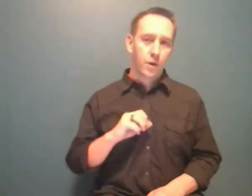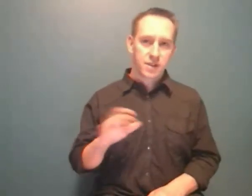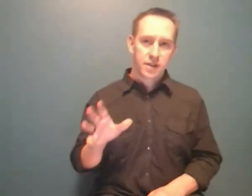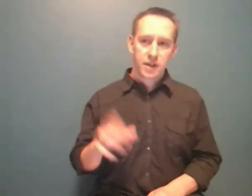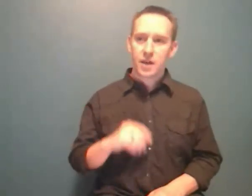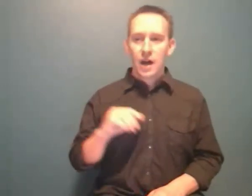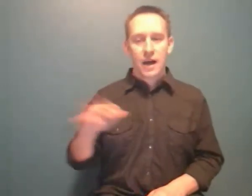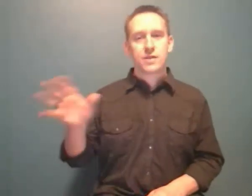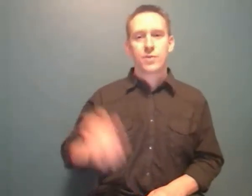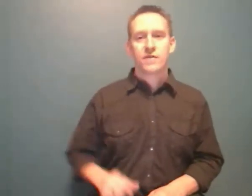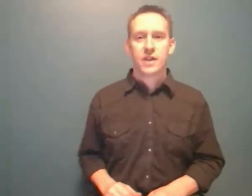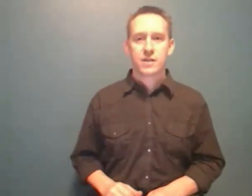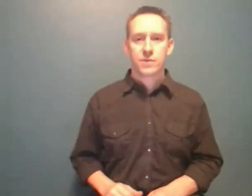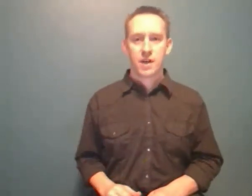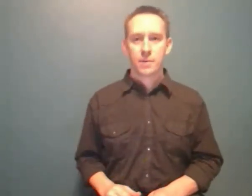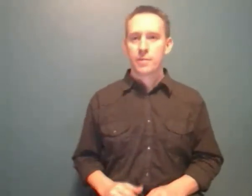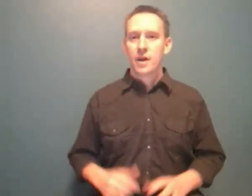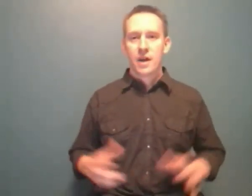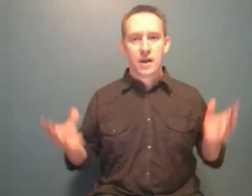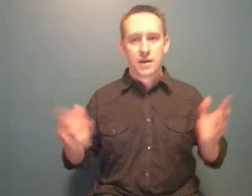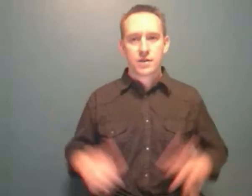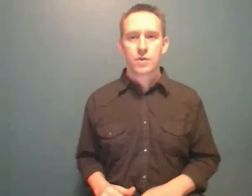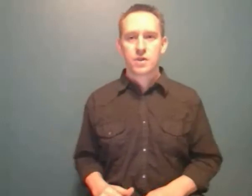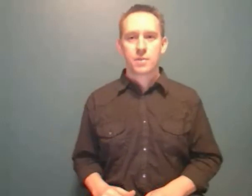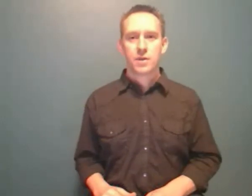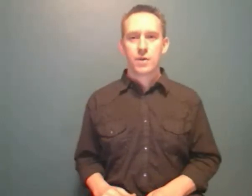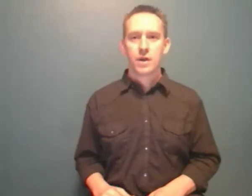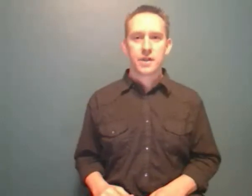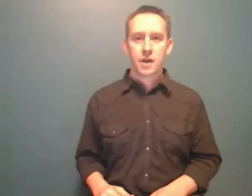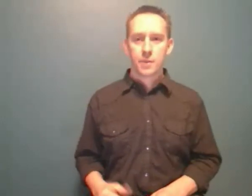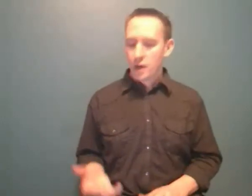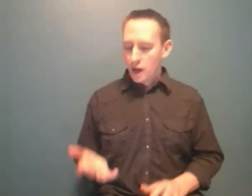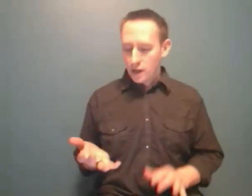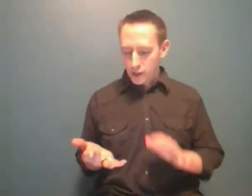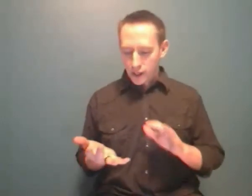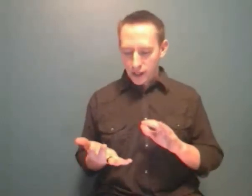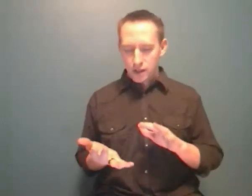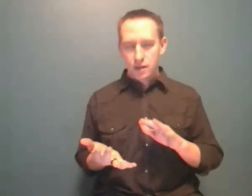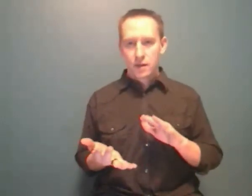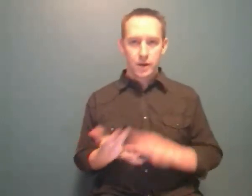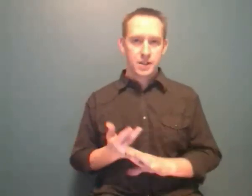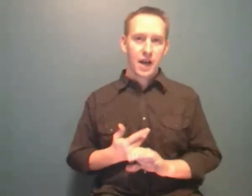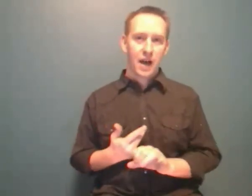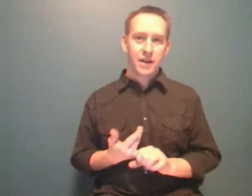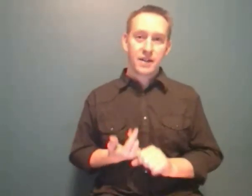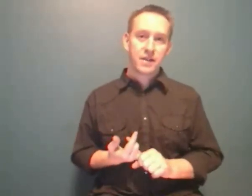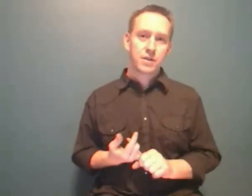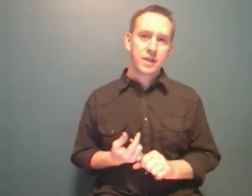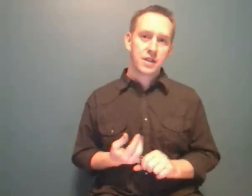always delete it and just wait for the next one to come up and there's always going to be new content coming. I try to get content added at least twice a day,